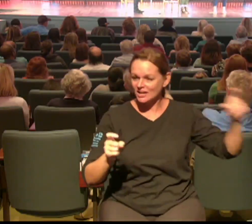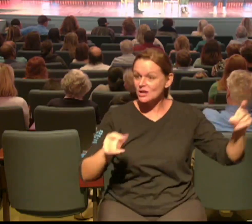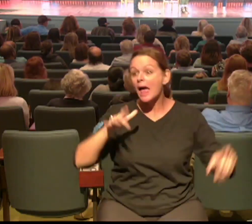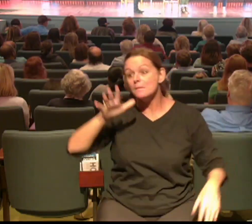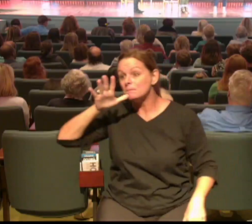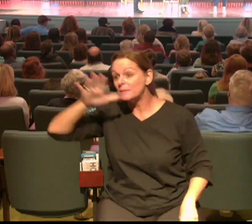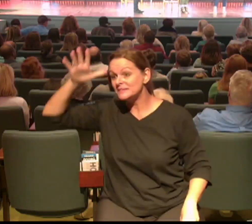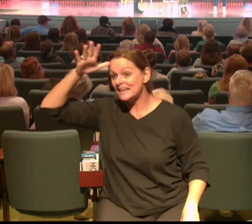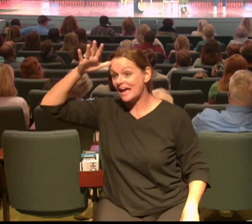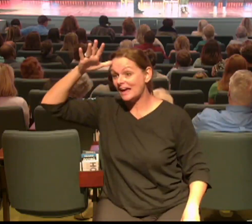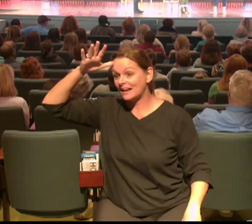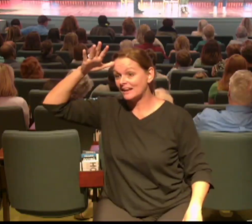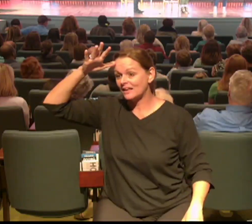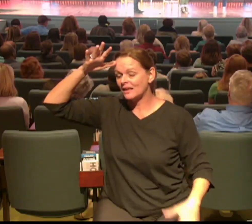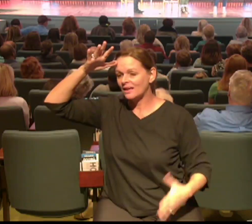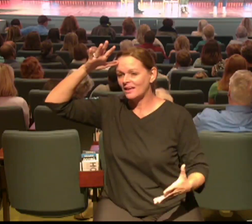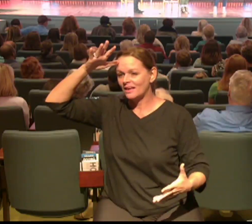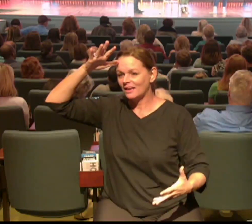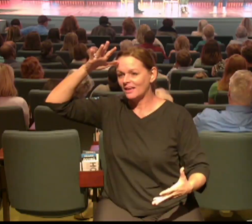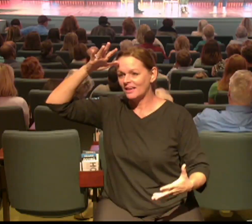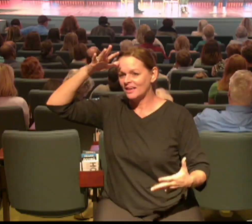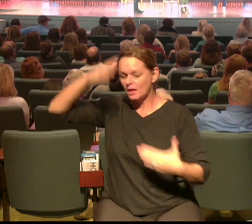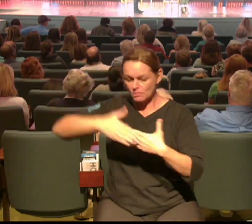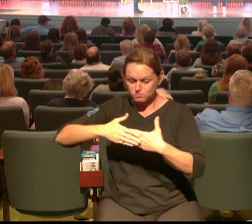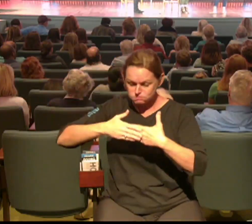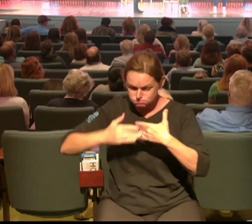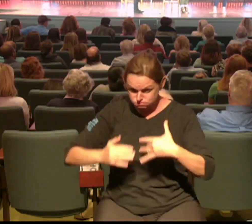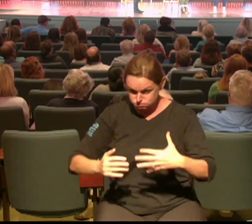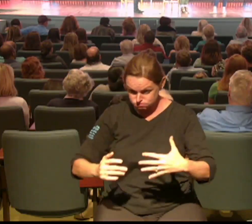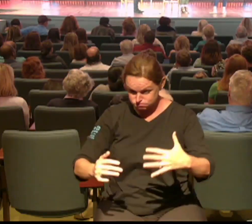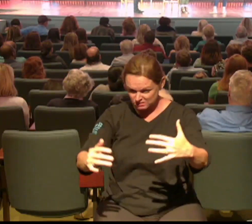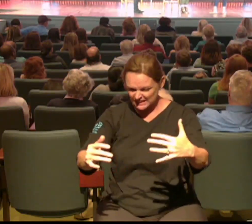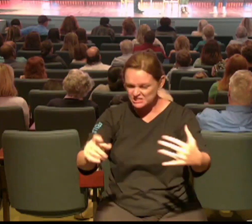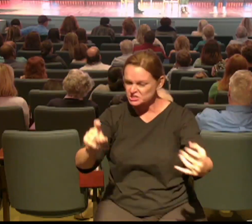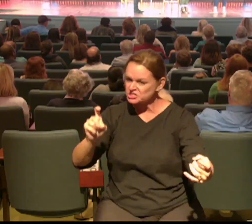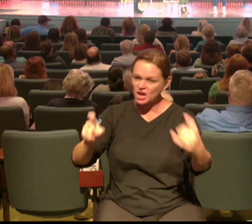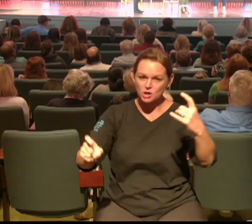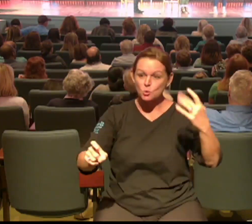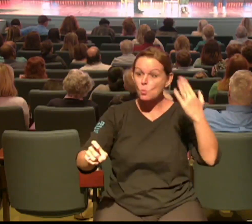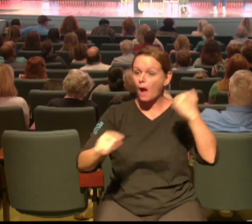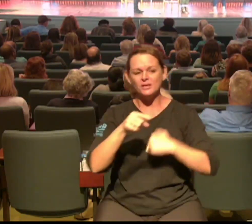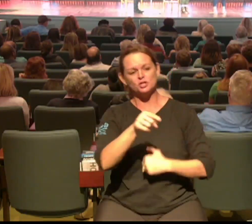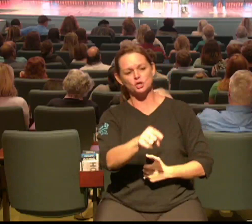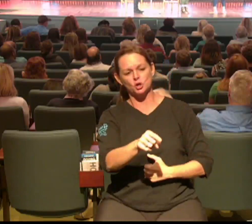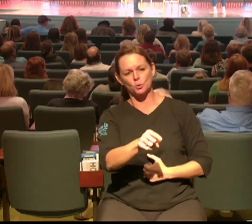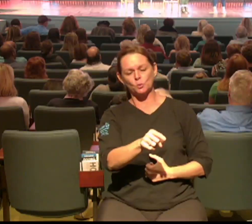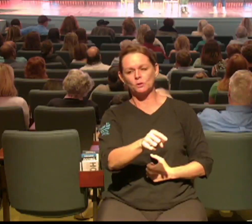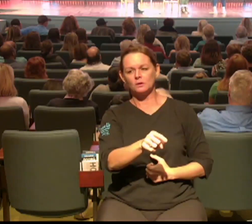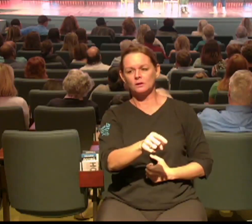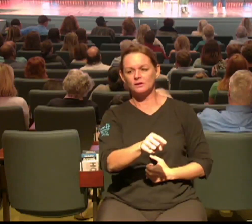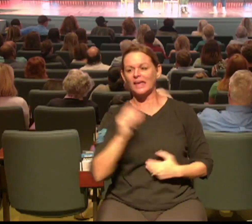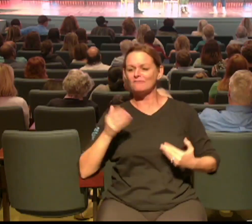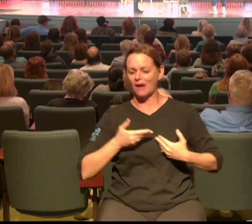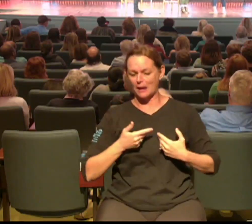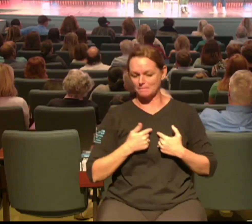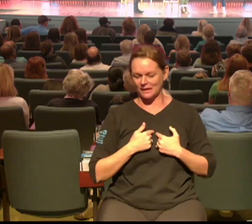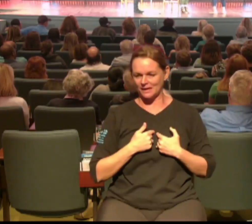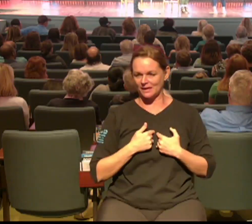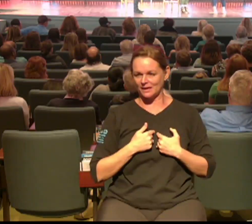has been forever changed because of your willingness to step out of faith and invite me to church I have now had